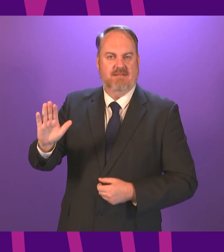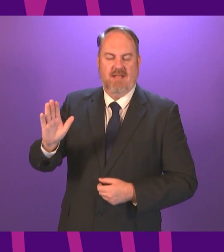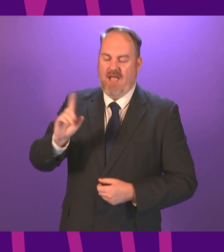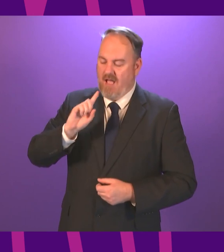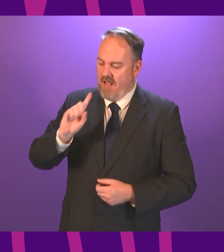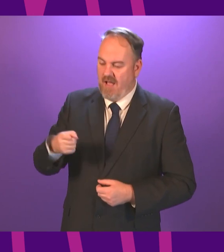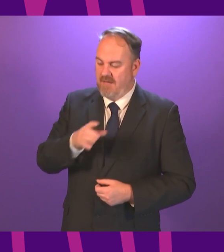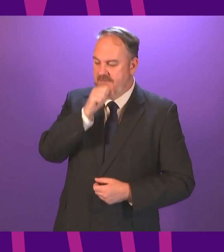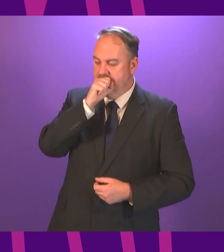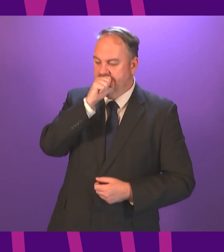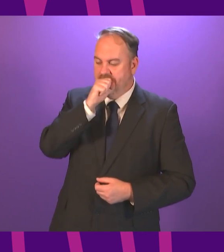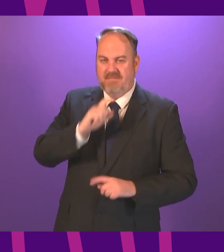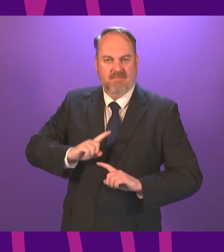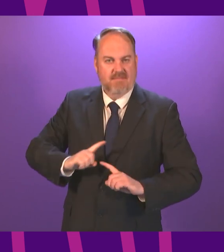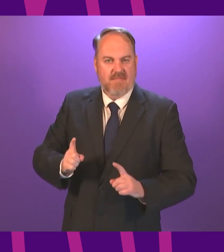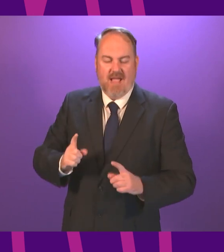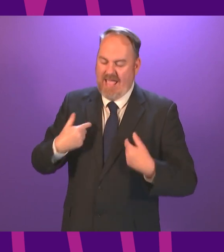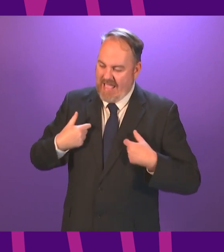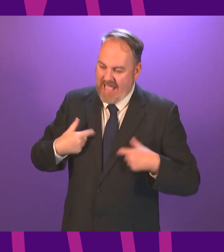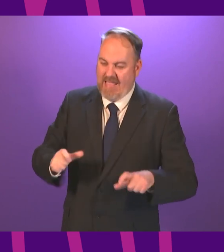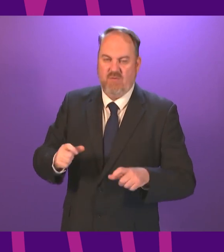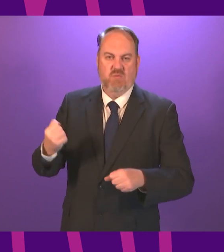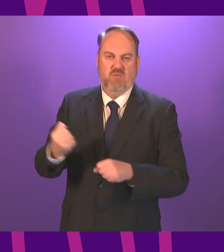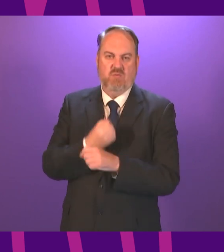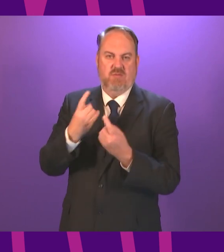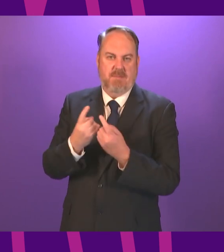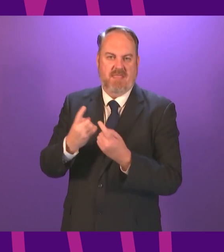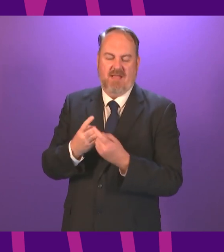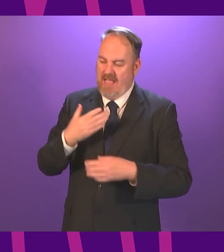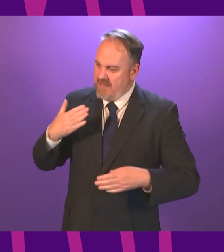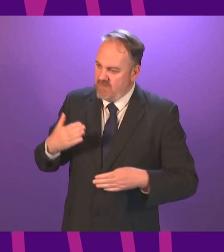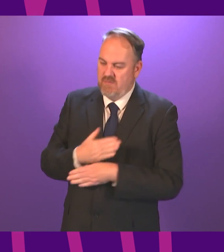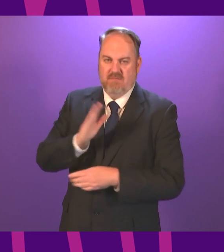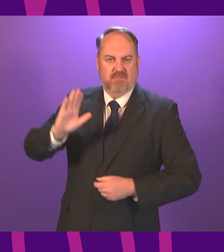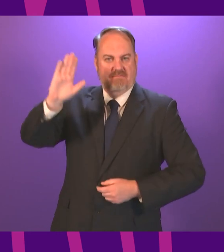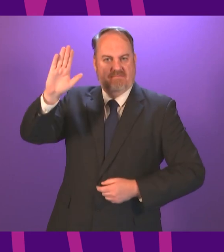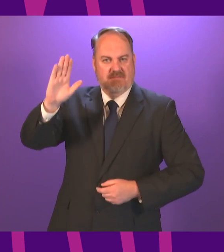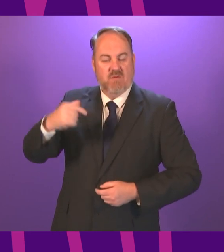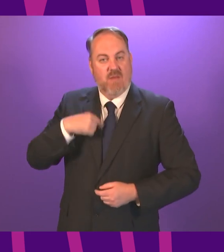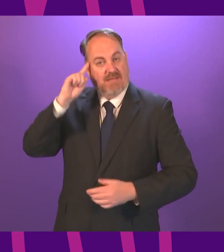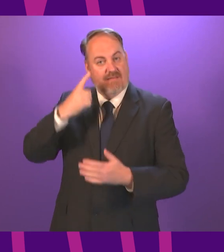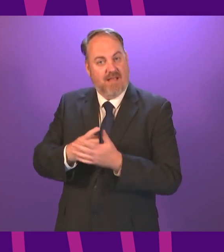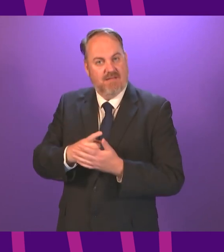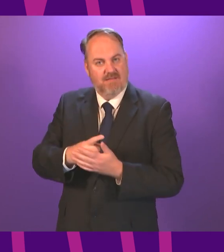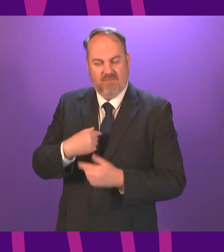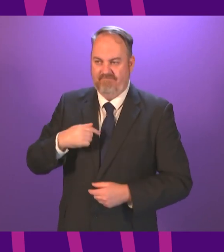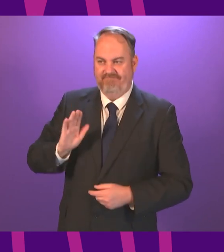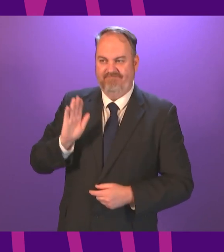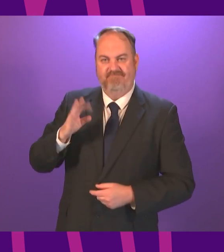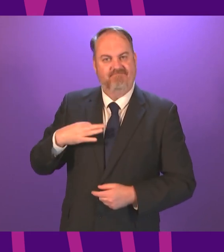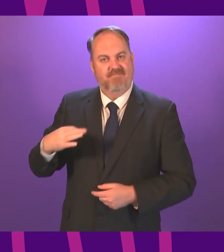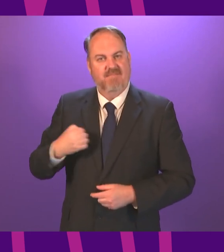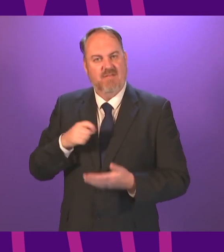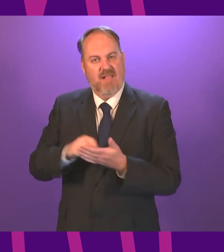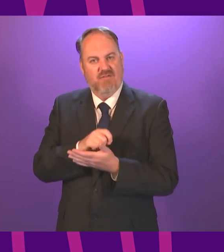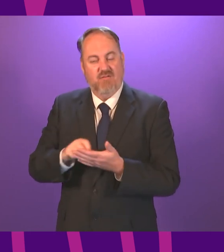I could no longer feel nothing I could no longer do nothing I stood I voice to voice the burnout